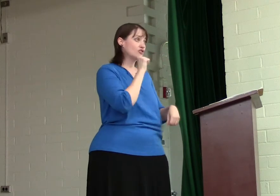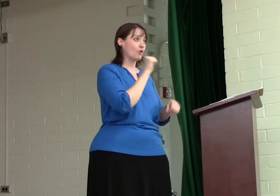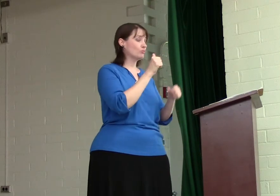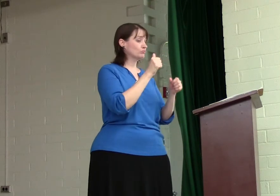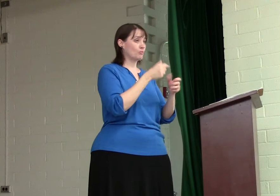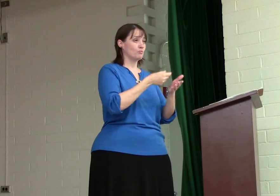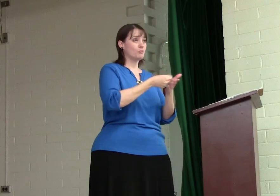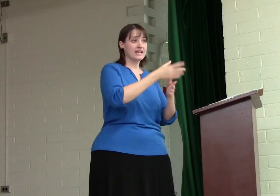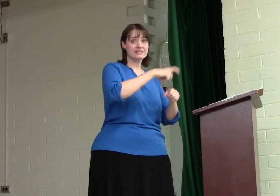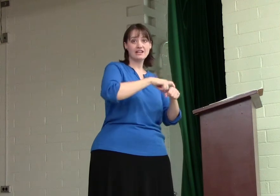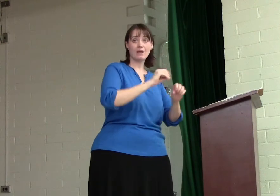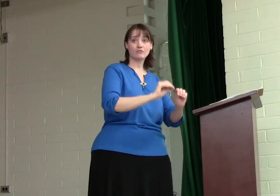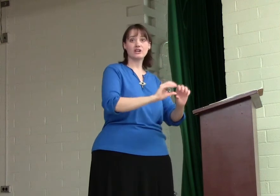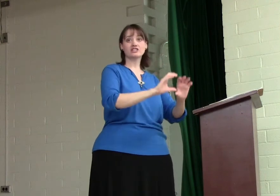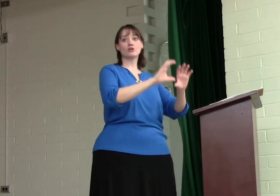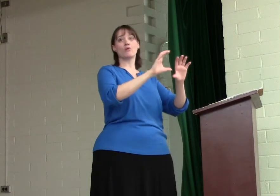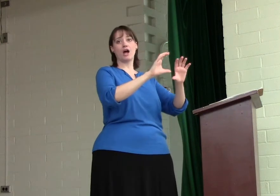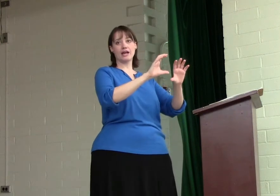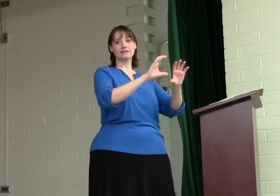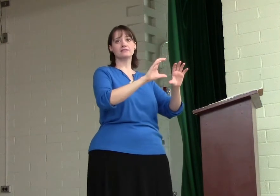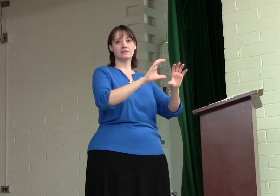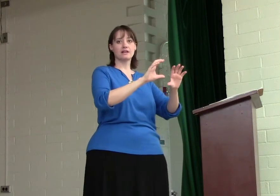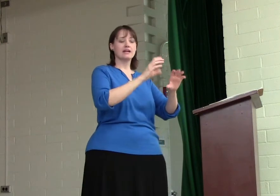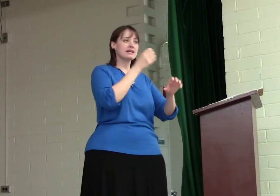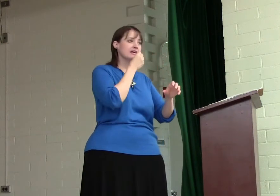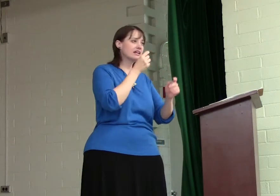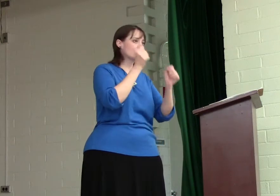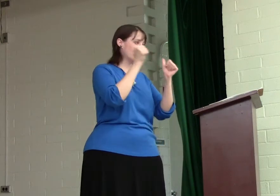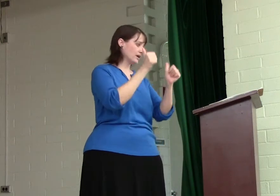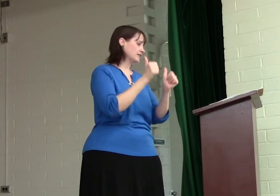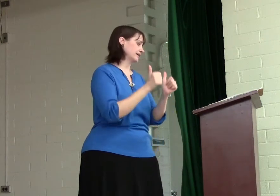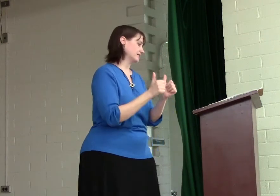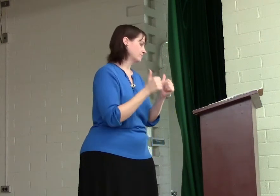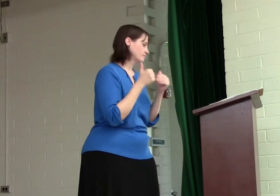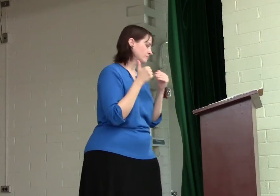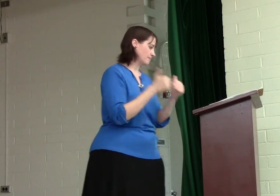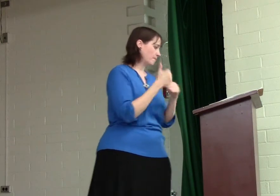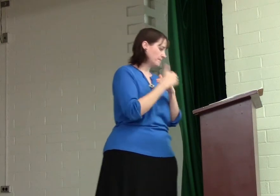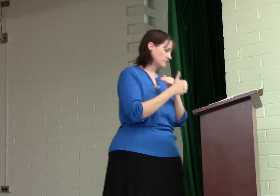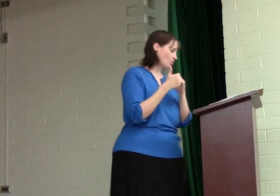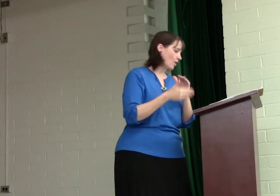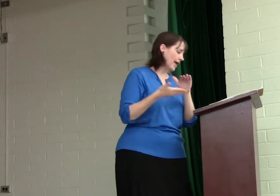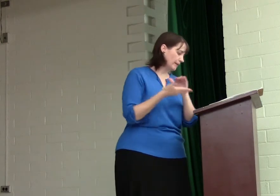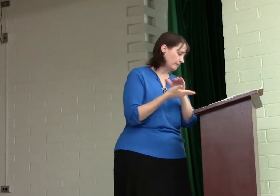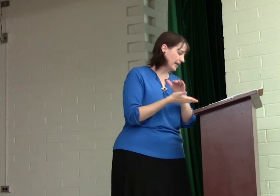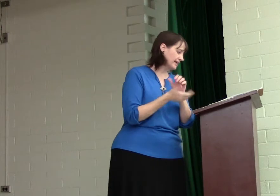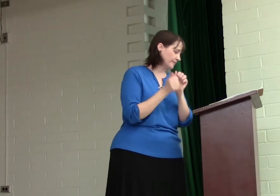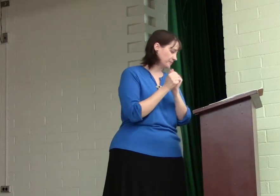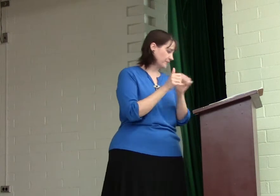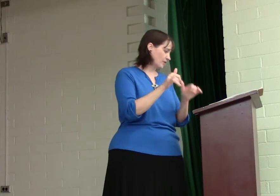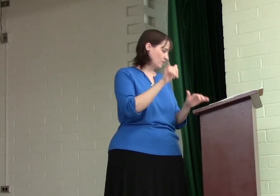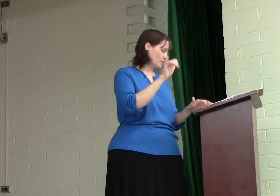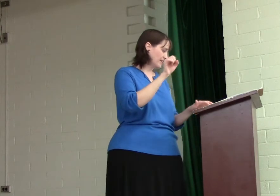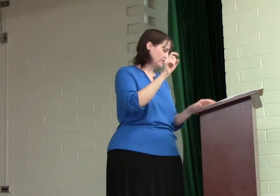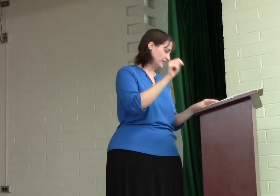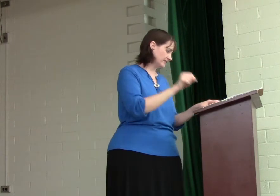Don't waste the time for it to arise. Eat it quickly. So go ahead and make it without yeast.